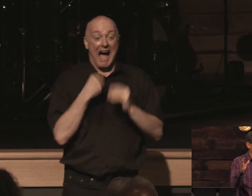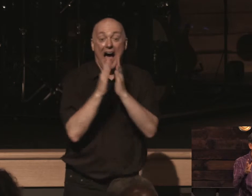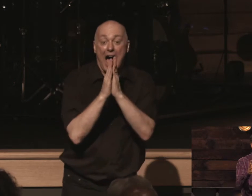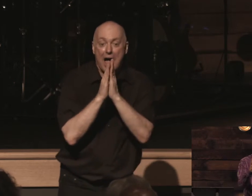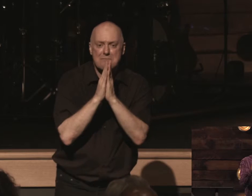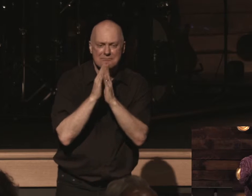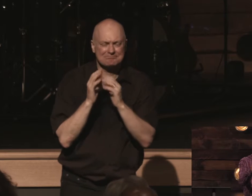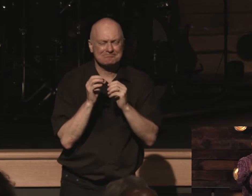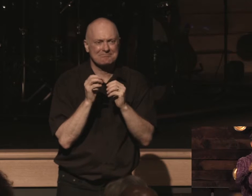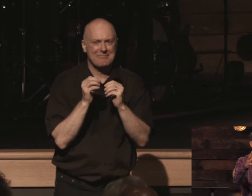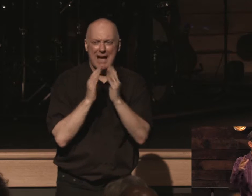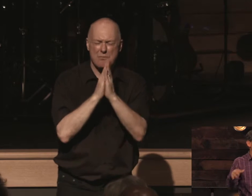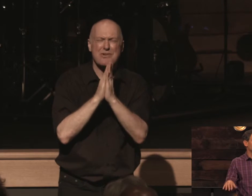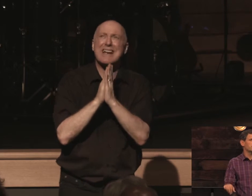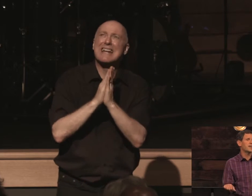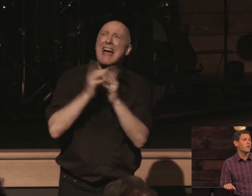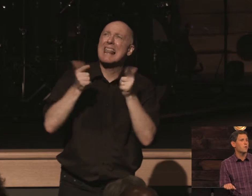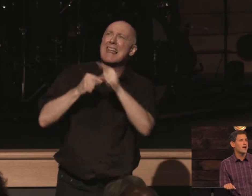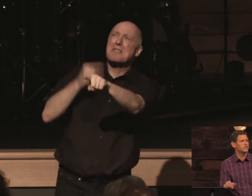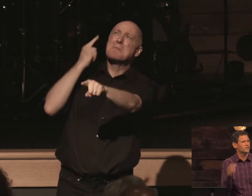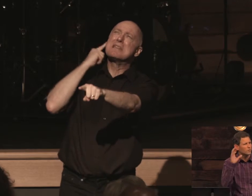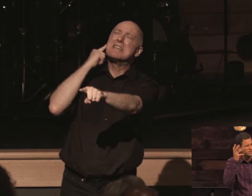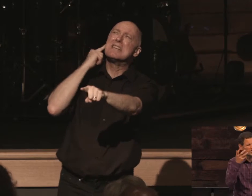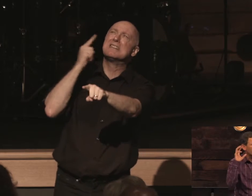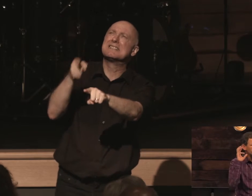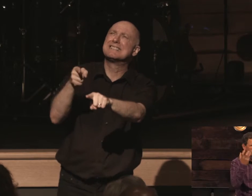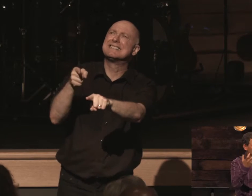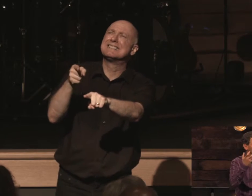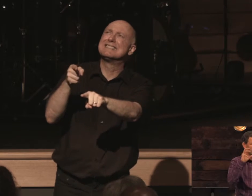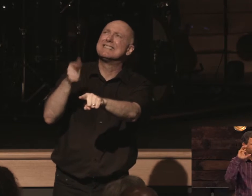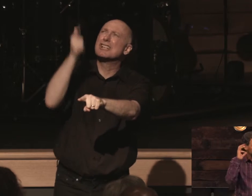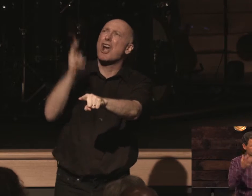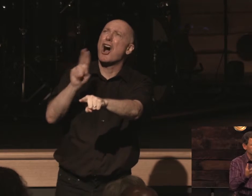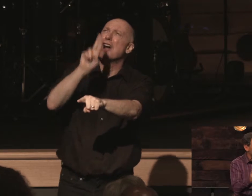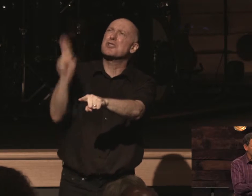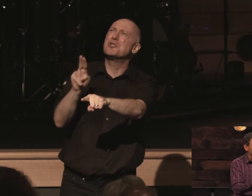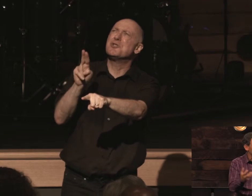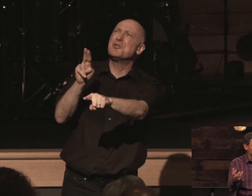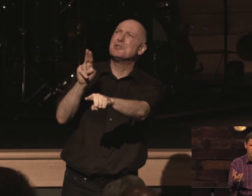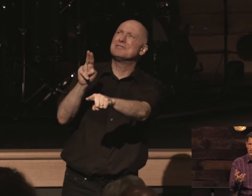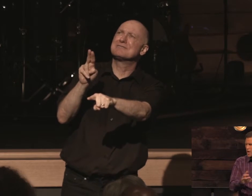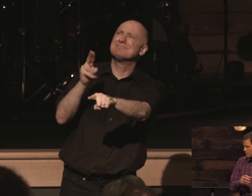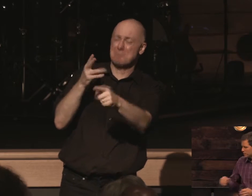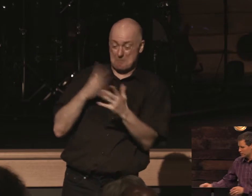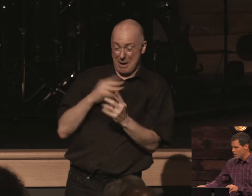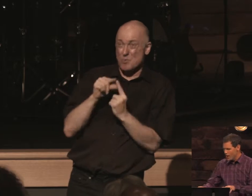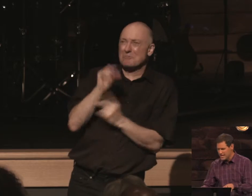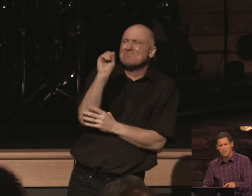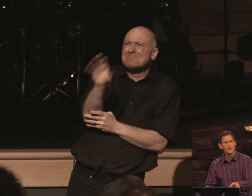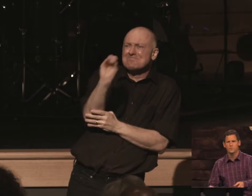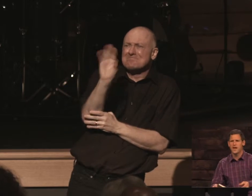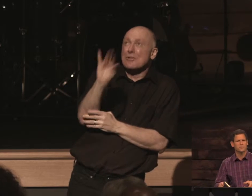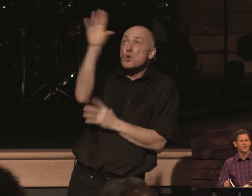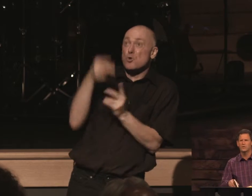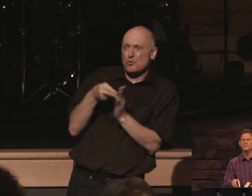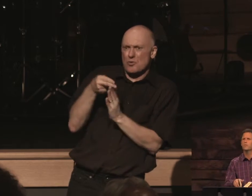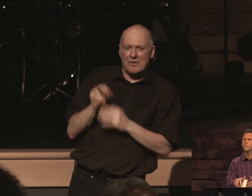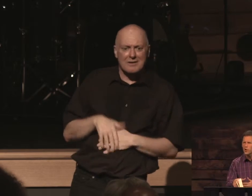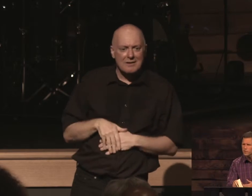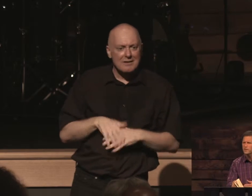hear they would hear my voice in that way and just something that god would use that that exposed to the truth but listen i came away from that i'm just like lord that's the perfect